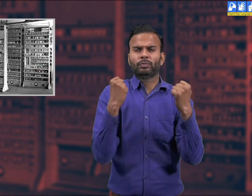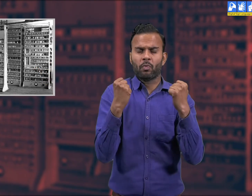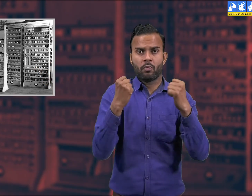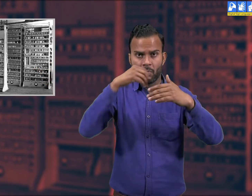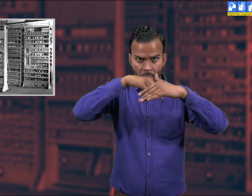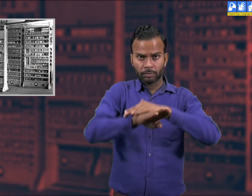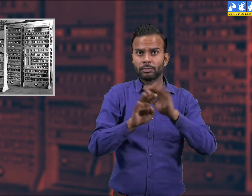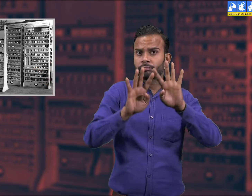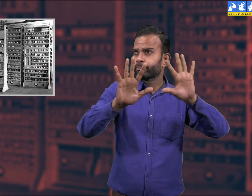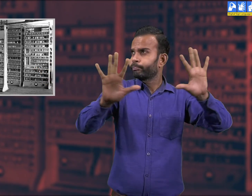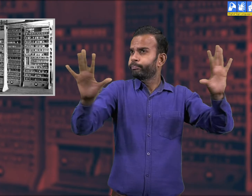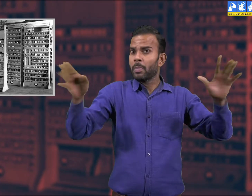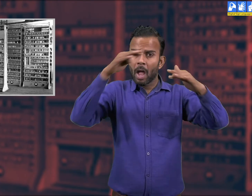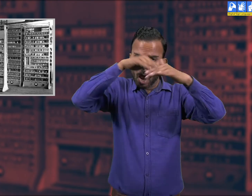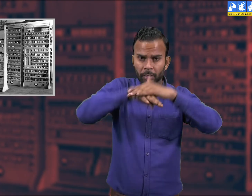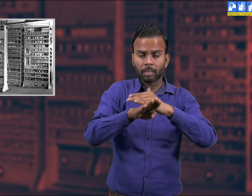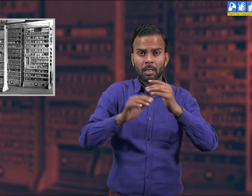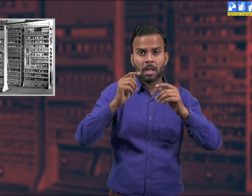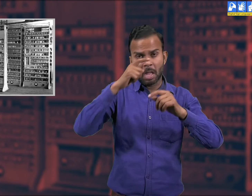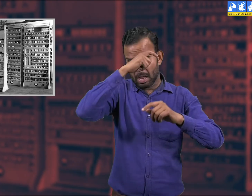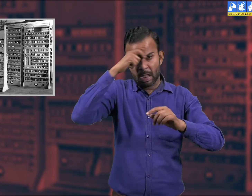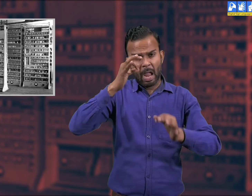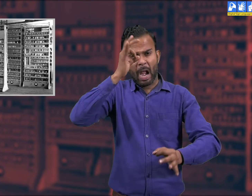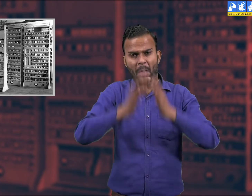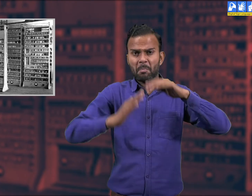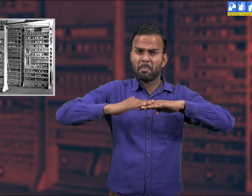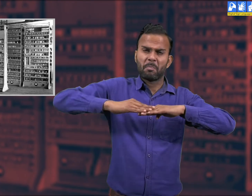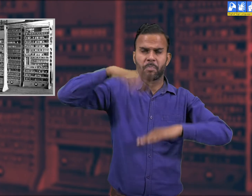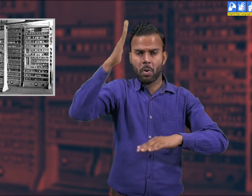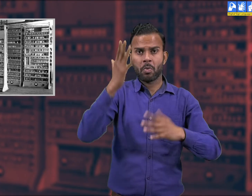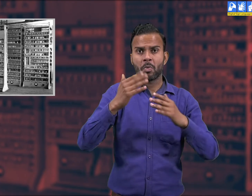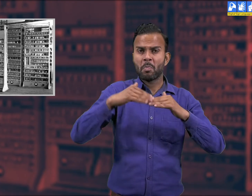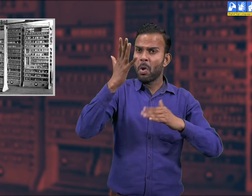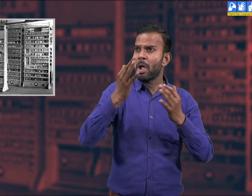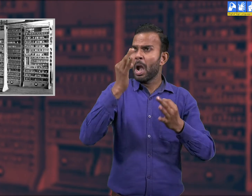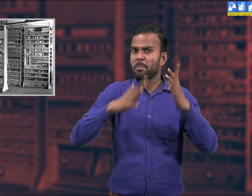lot of electricity and producing high amount of heat.